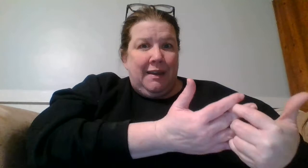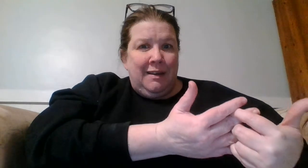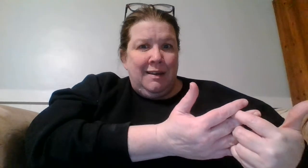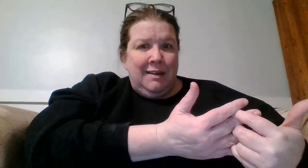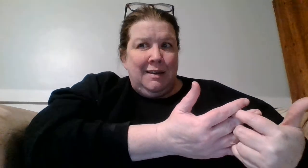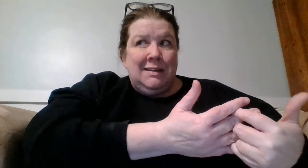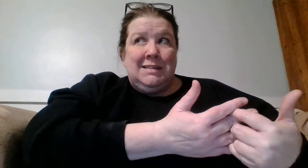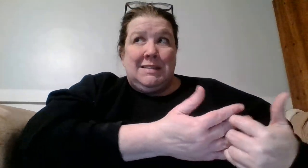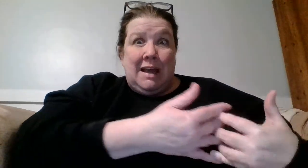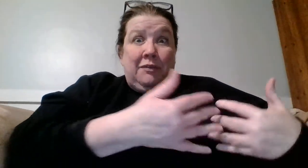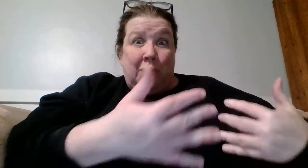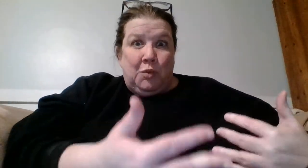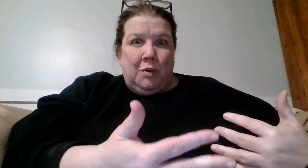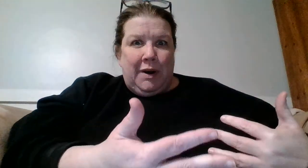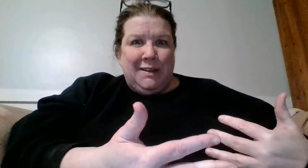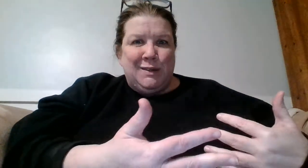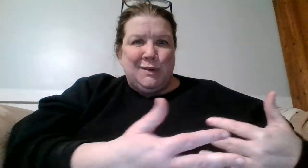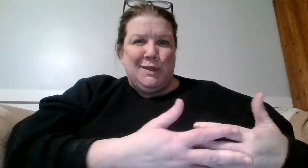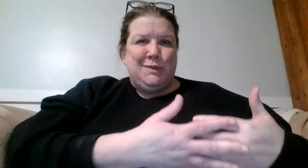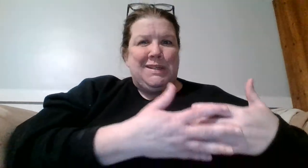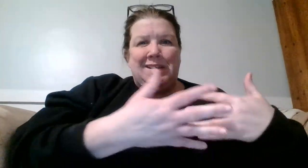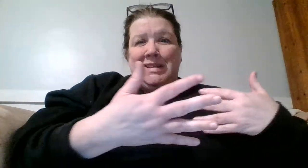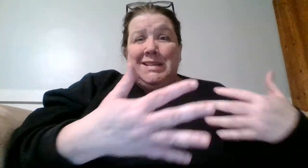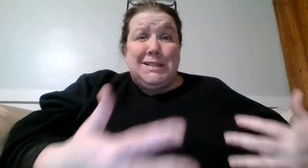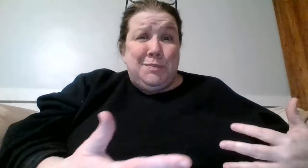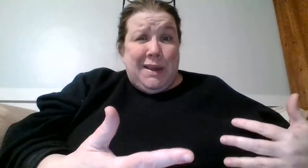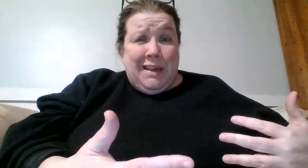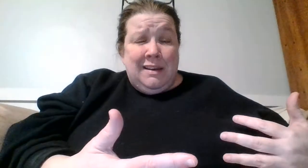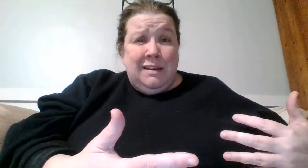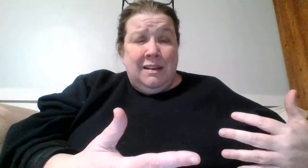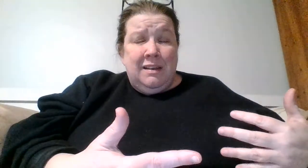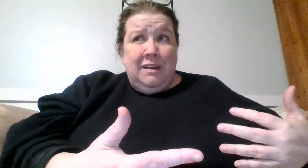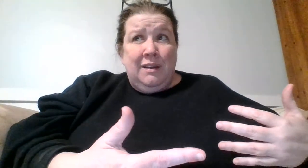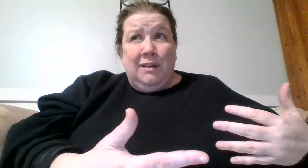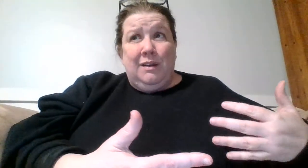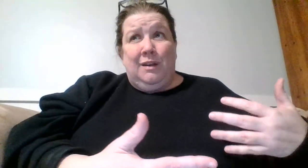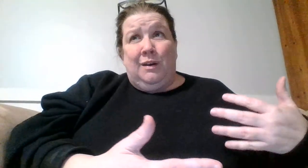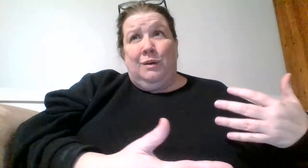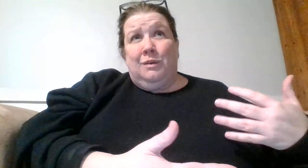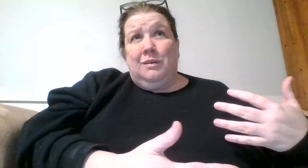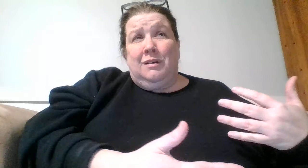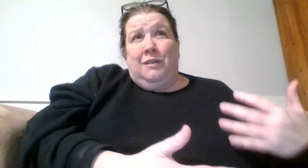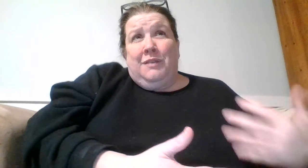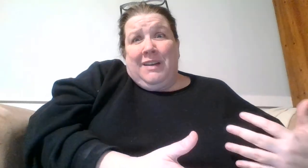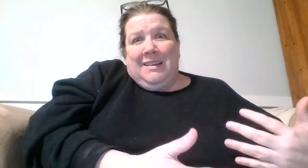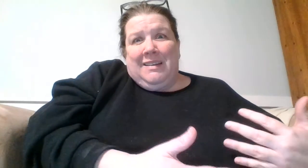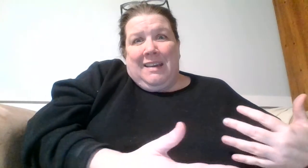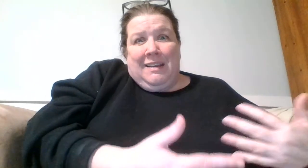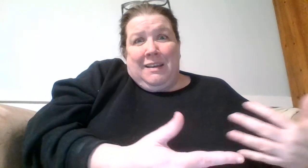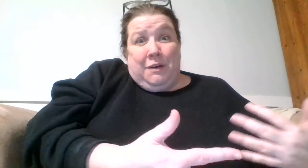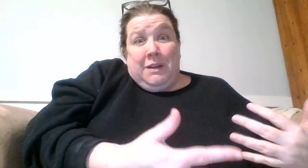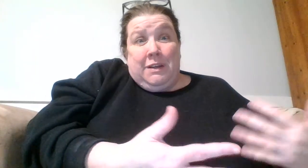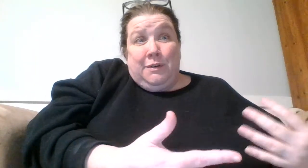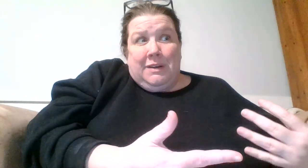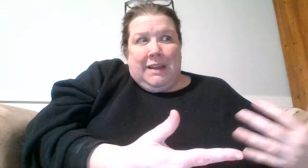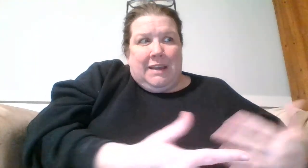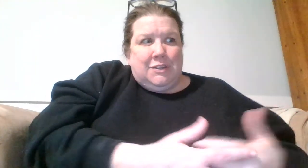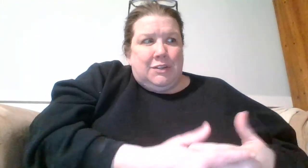several more brain surgeries. We didn't anticipate, you know, ovarian, you know, and uterine cancer.